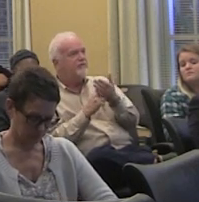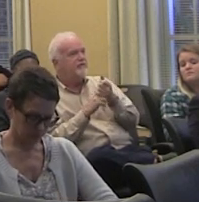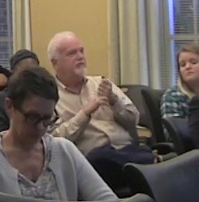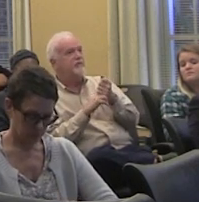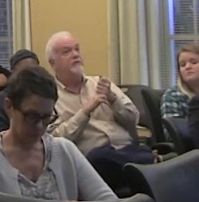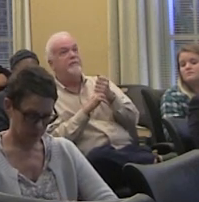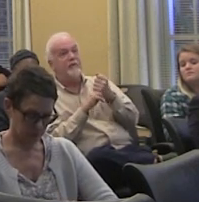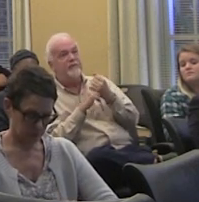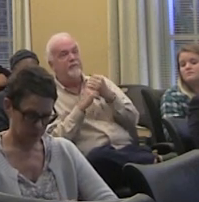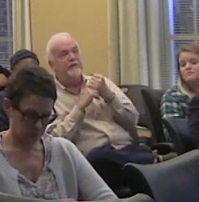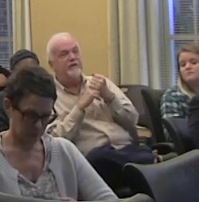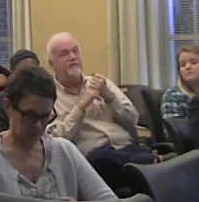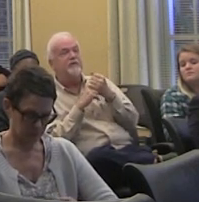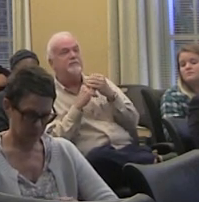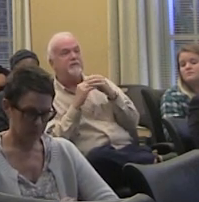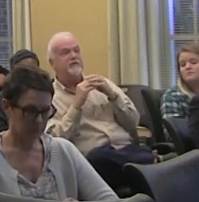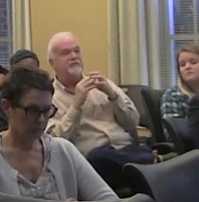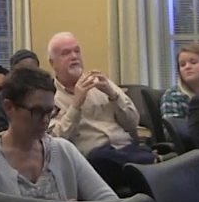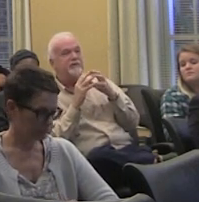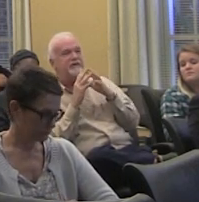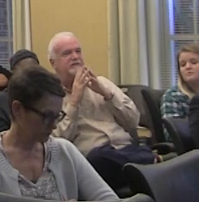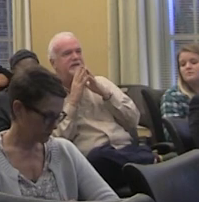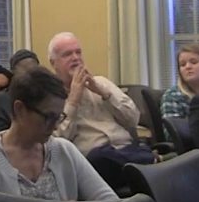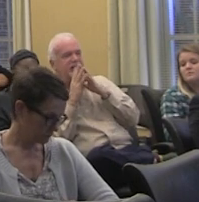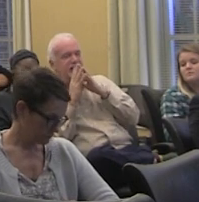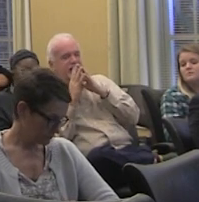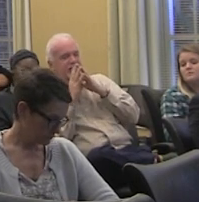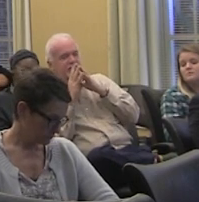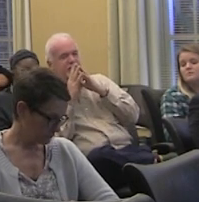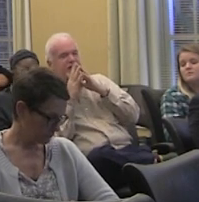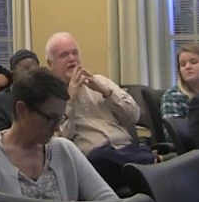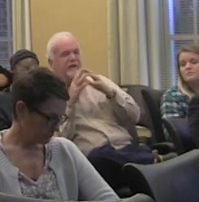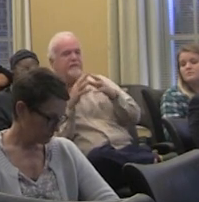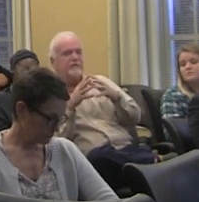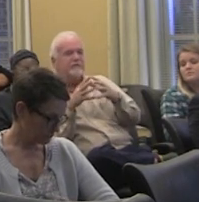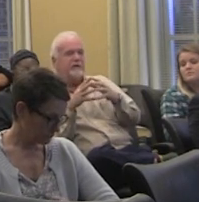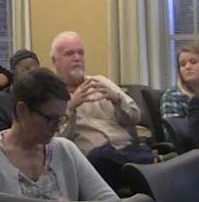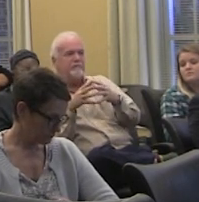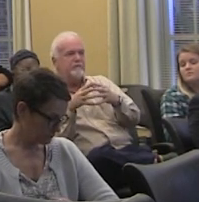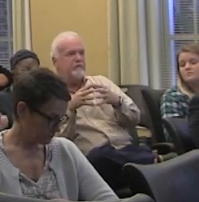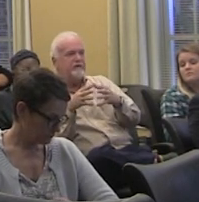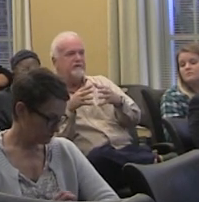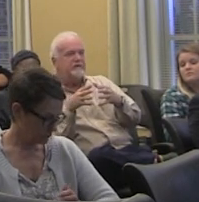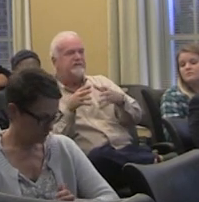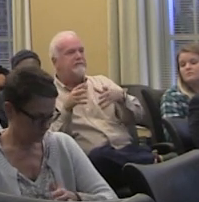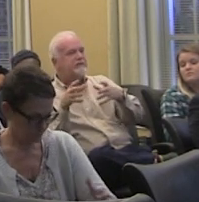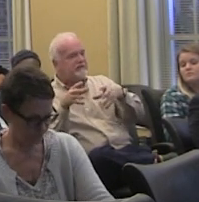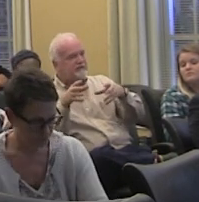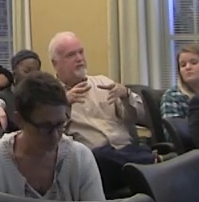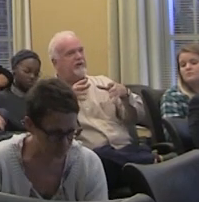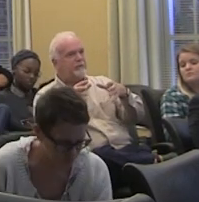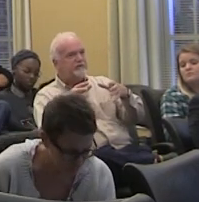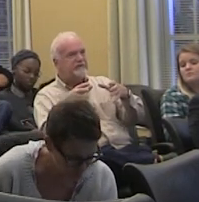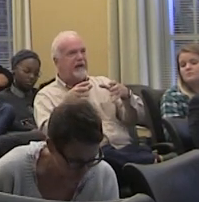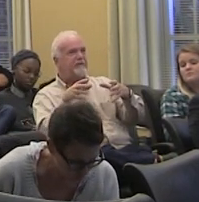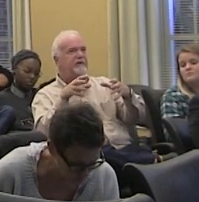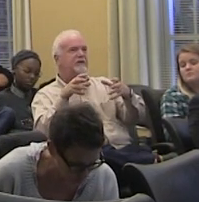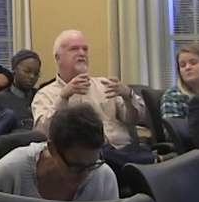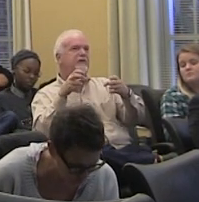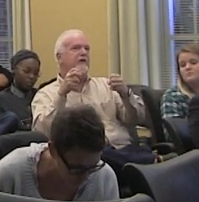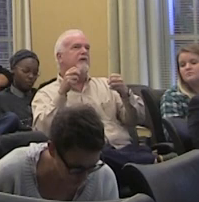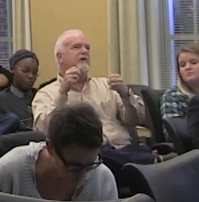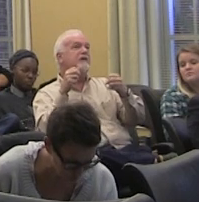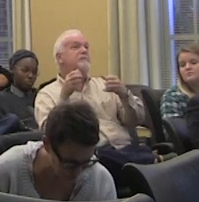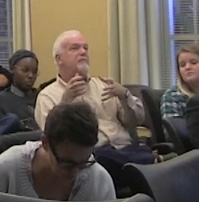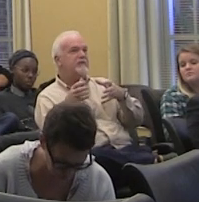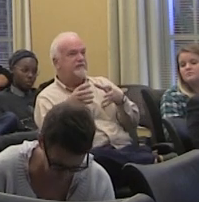both 50 years old and they both were individuals with disabilities and it seems that this community was attacked